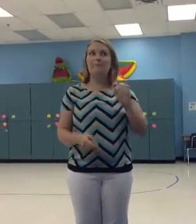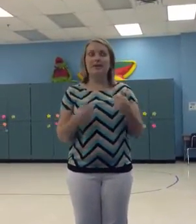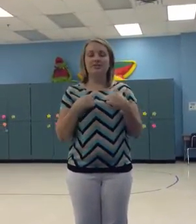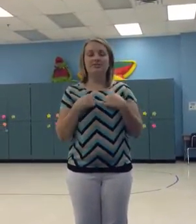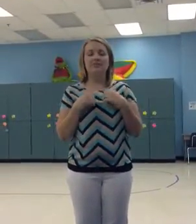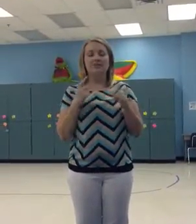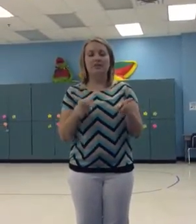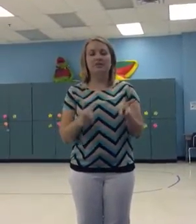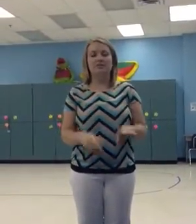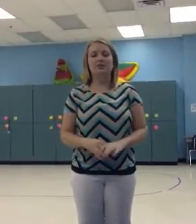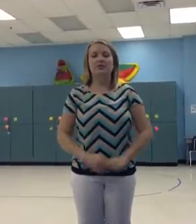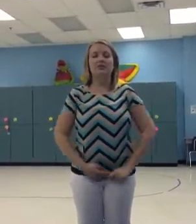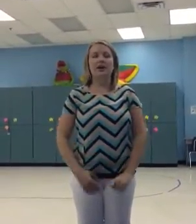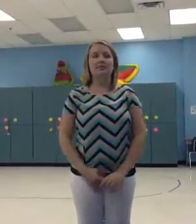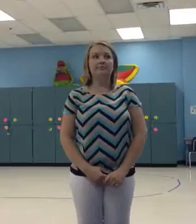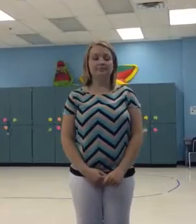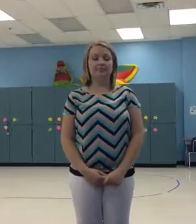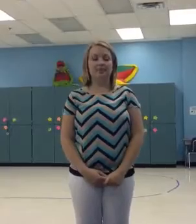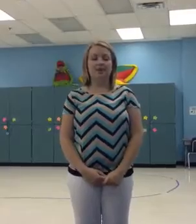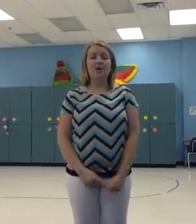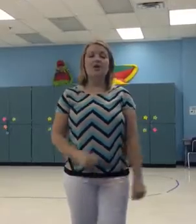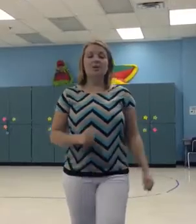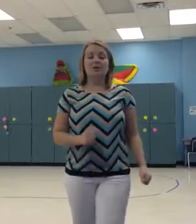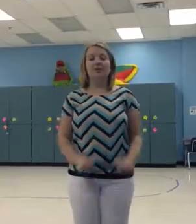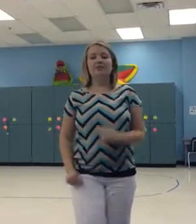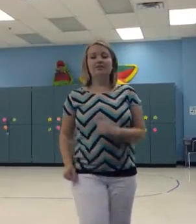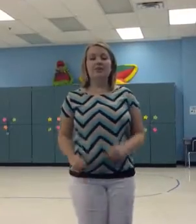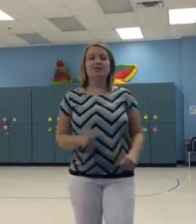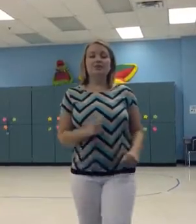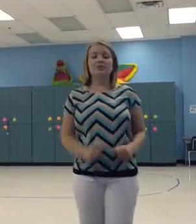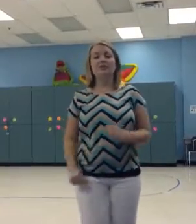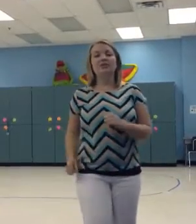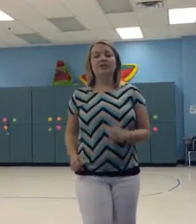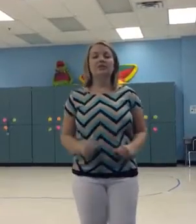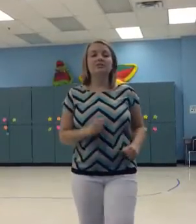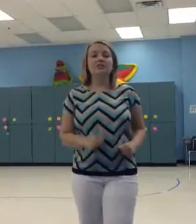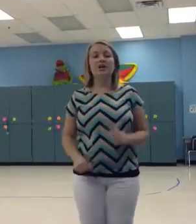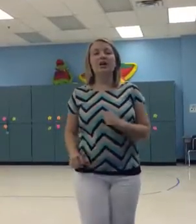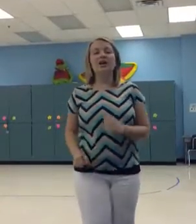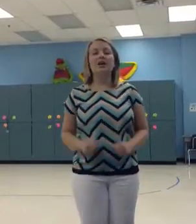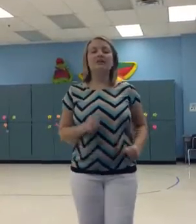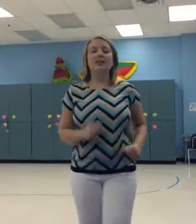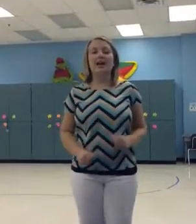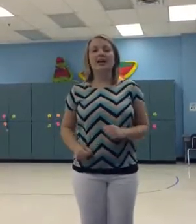my turn first, then your turn, okay? We enter our school to start our day.